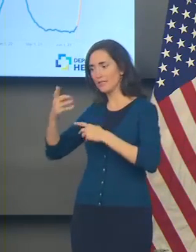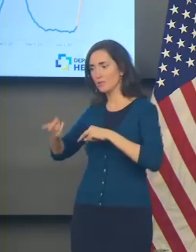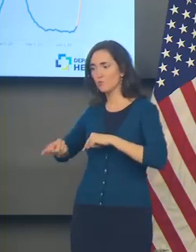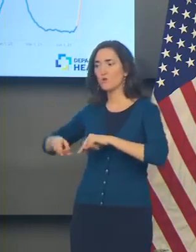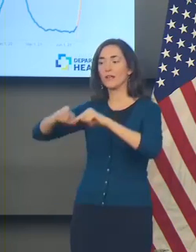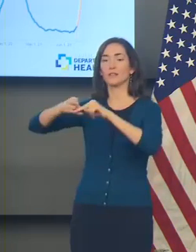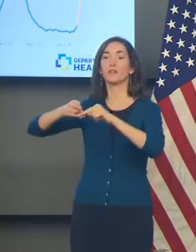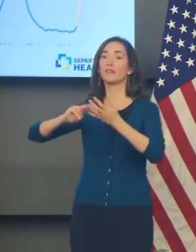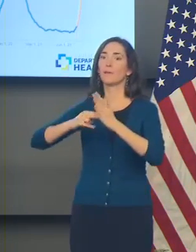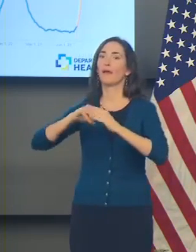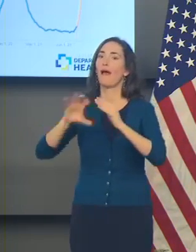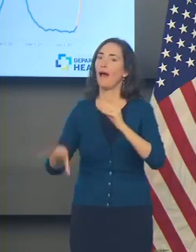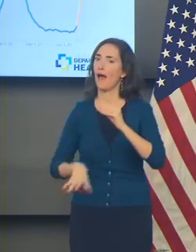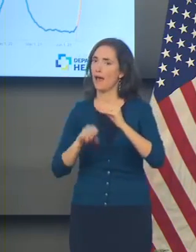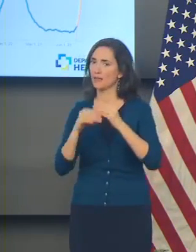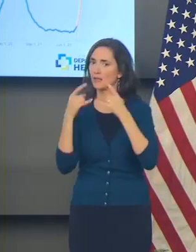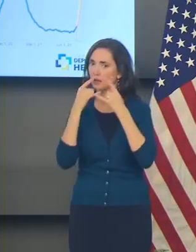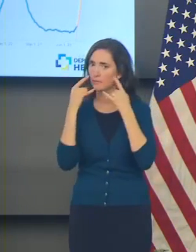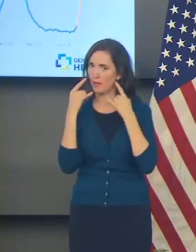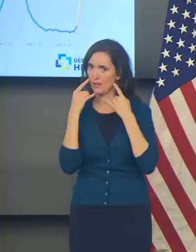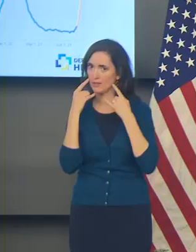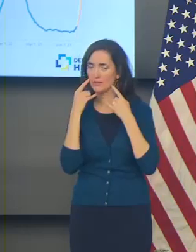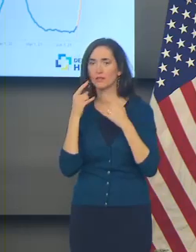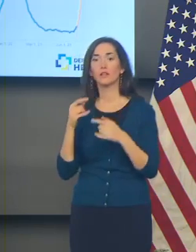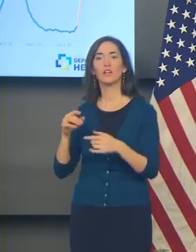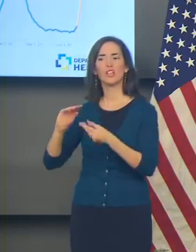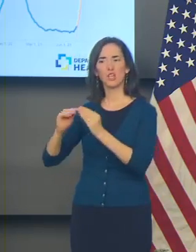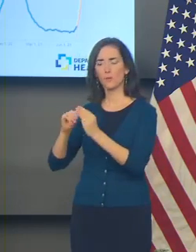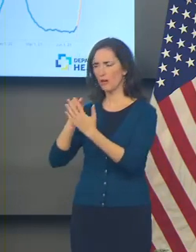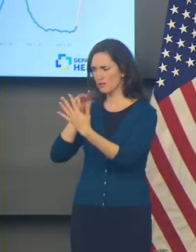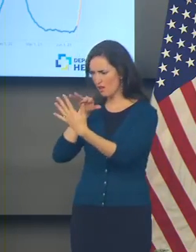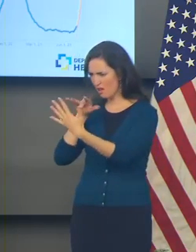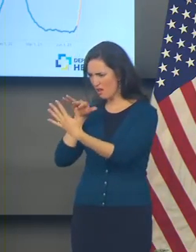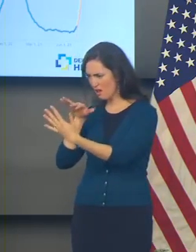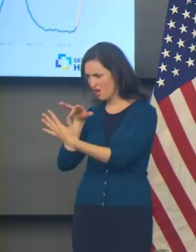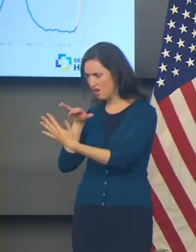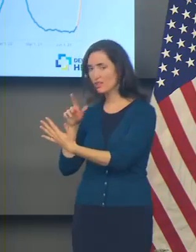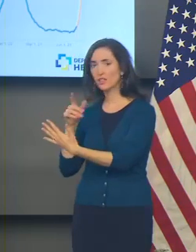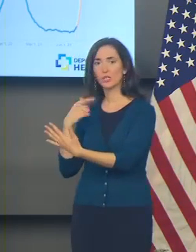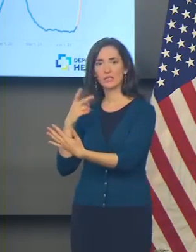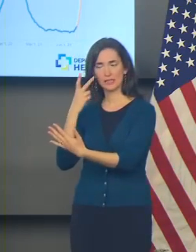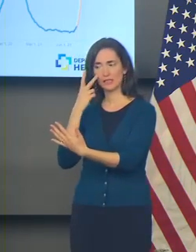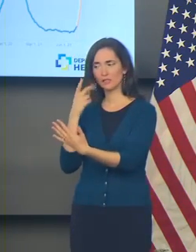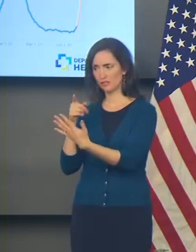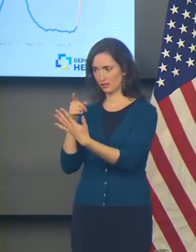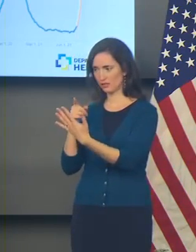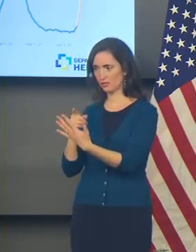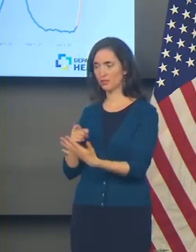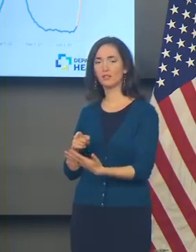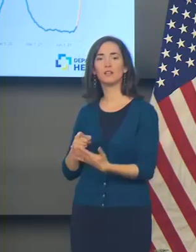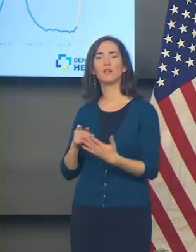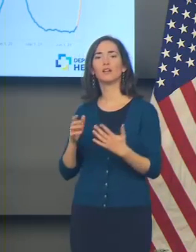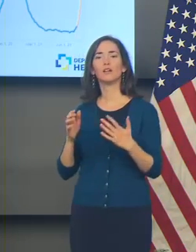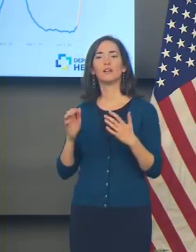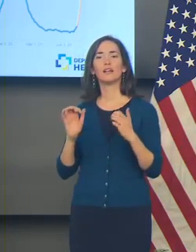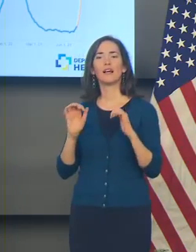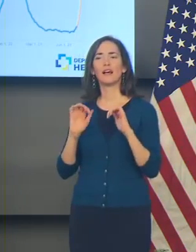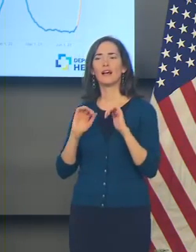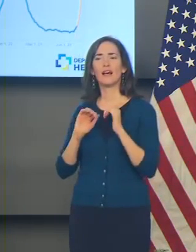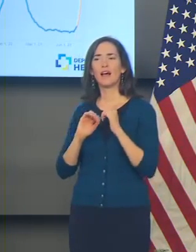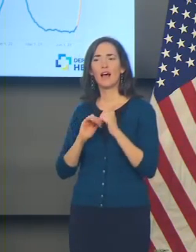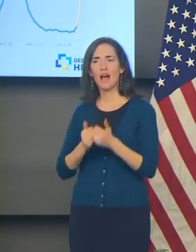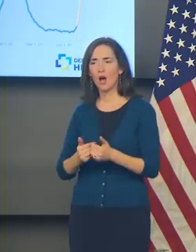the extra steps of masking. And from the data that we're looking at, it really does seem that the only way that we are going to effectively